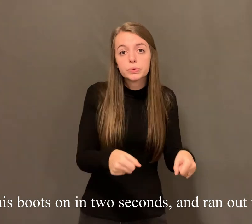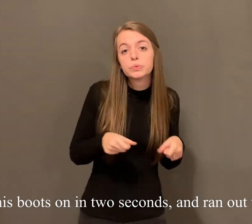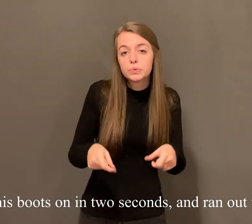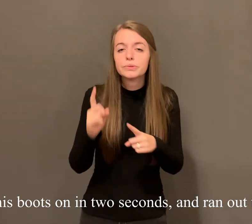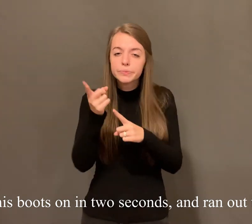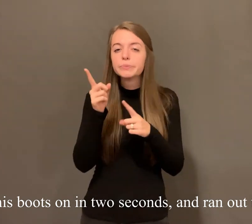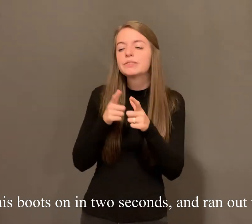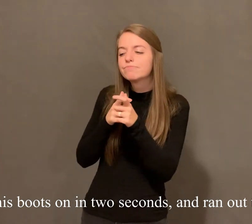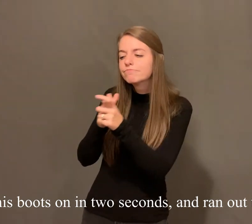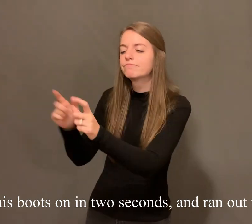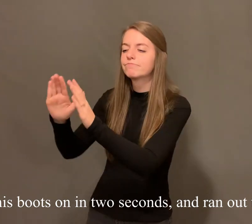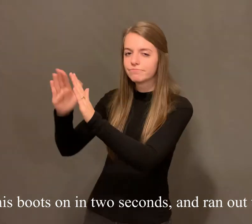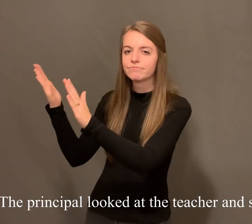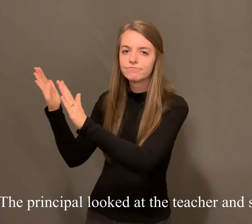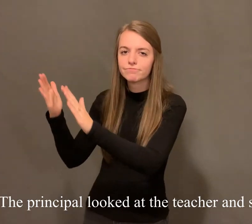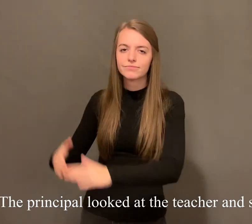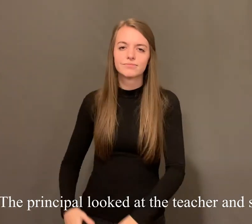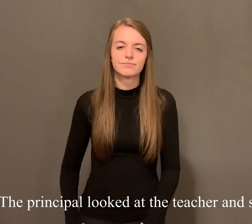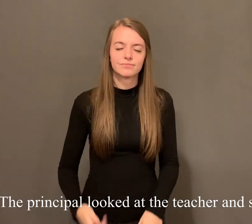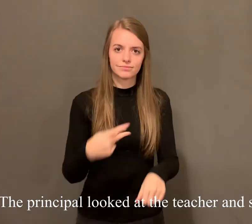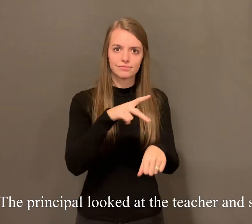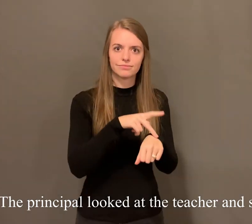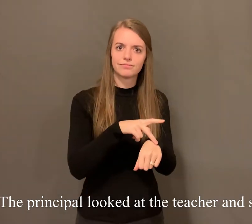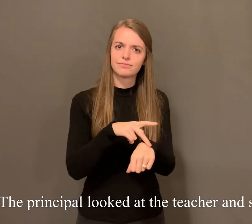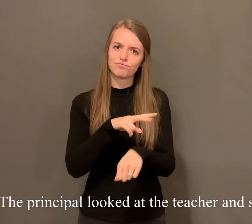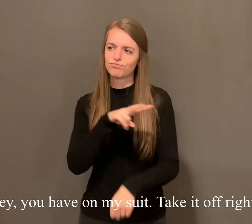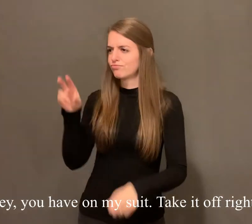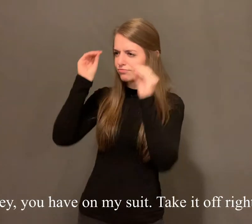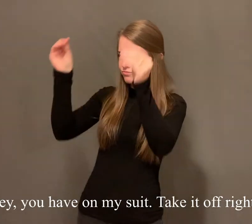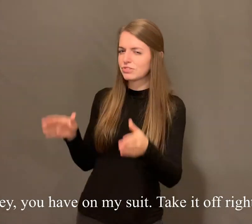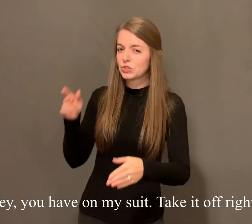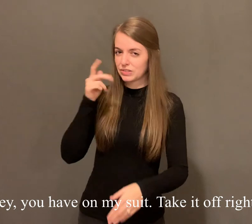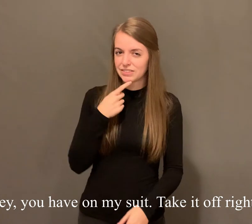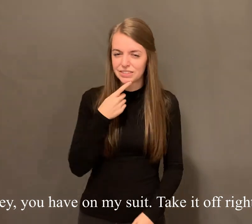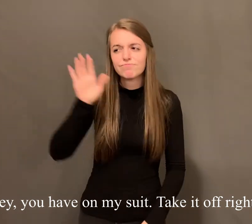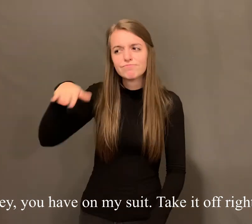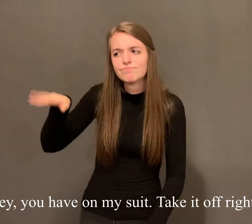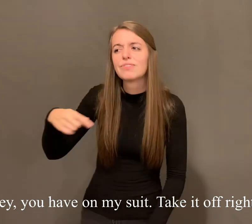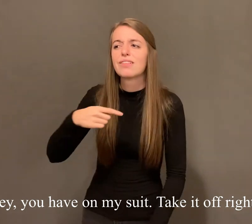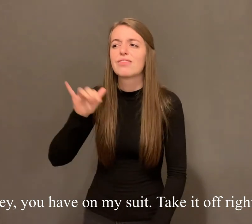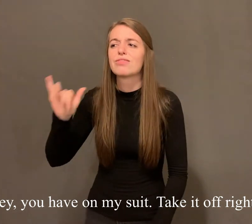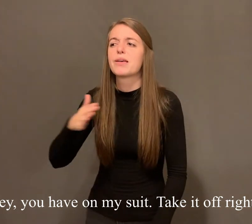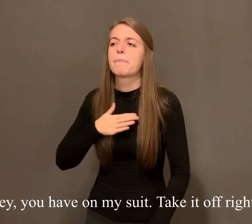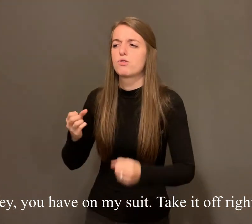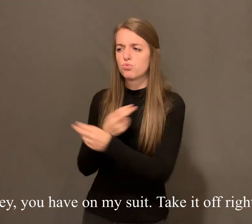and ran out the door. The principal looked at the teacher and said, hey, you have on my suit. Take it off right now.